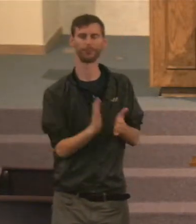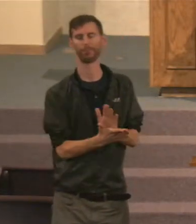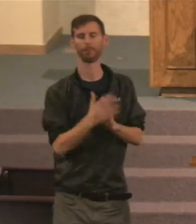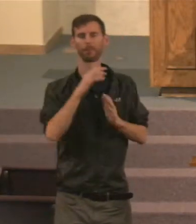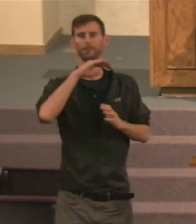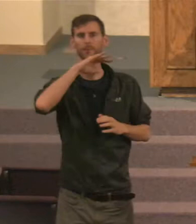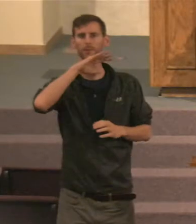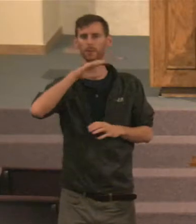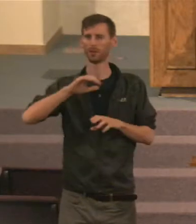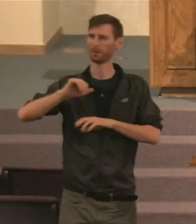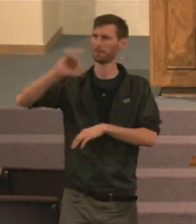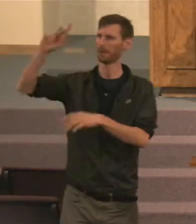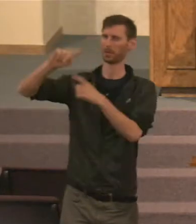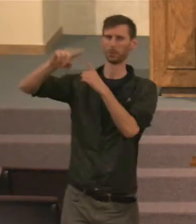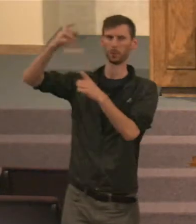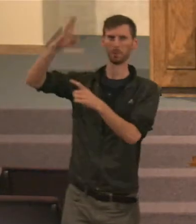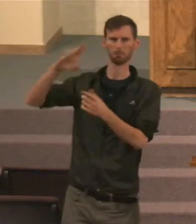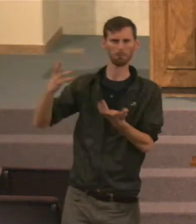To go back to God?